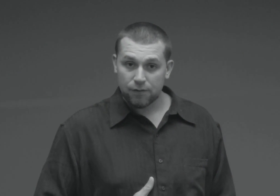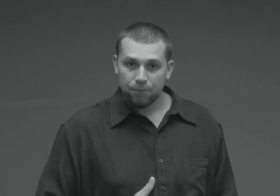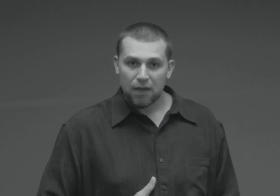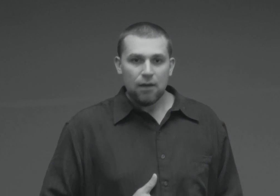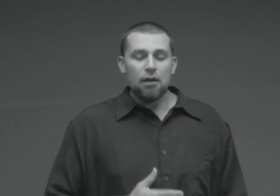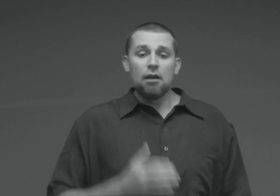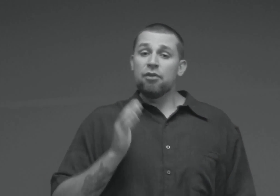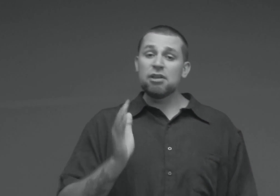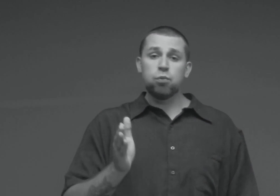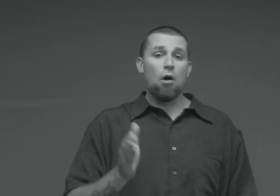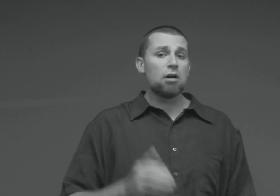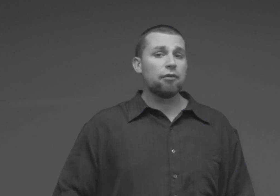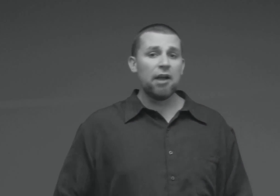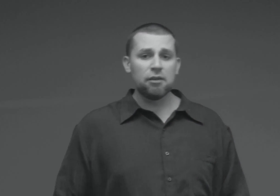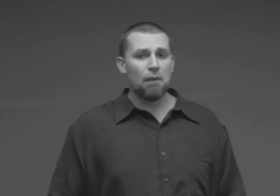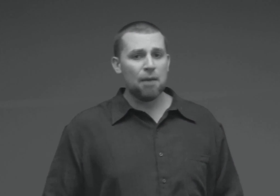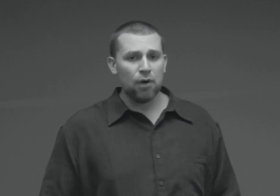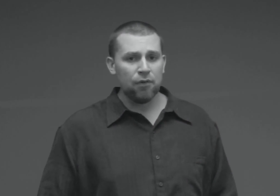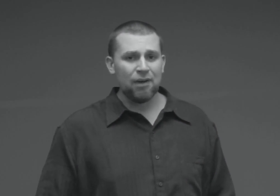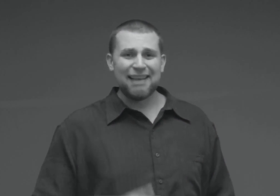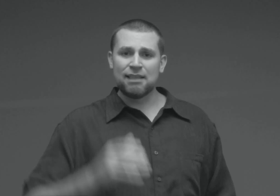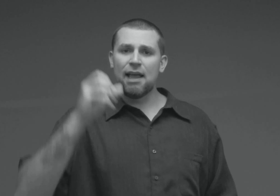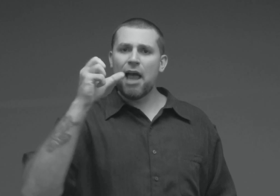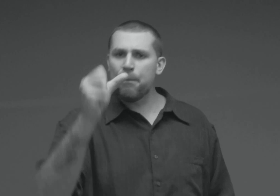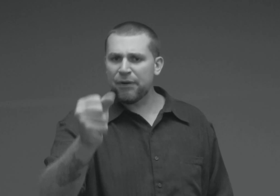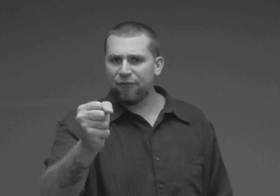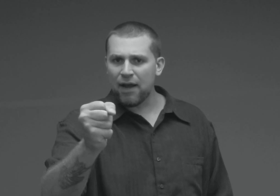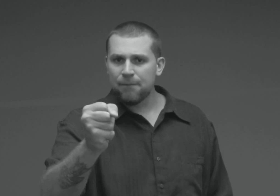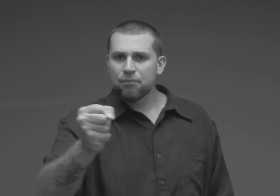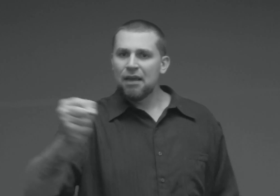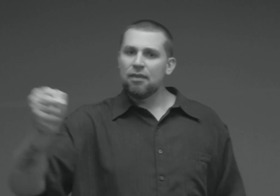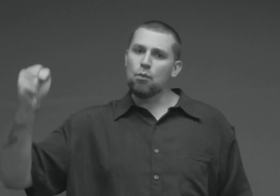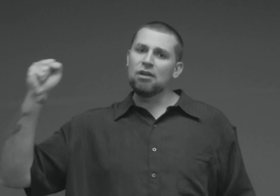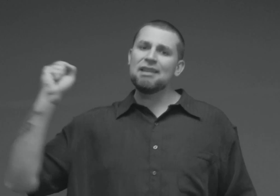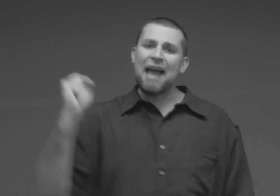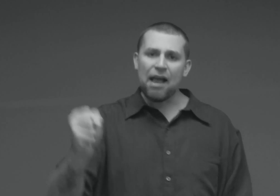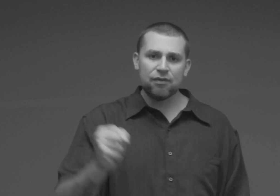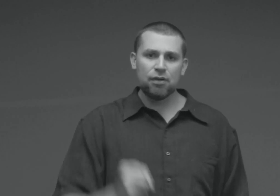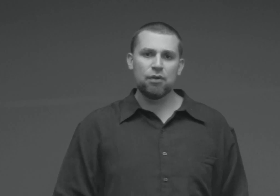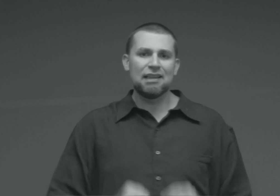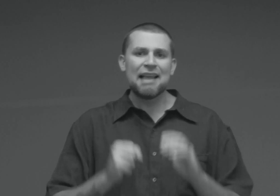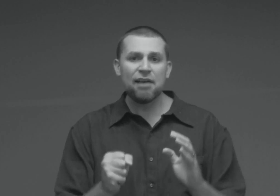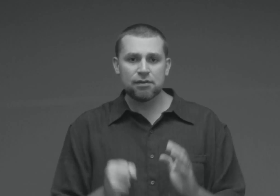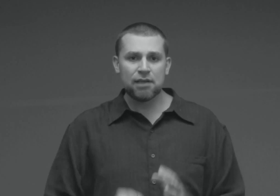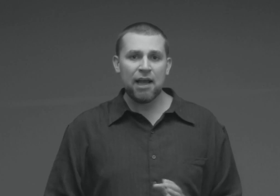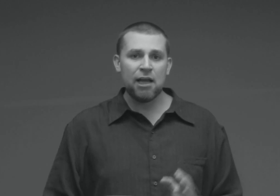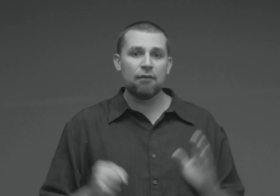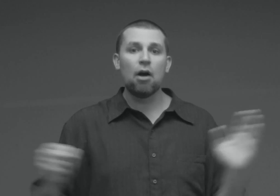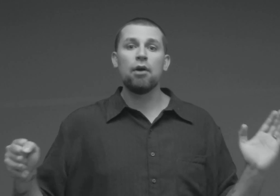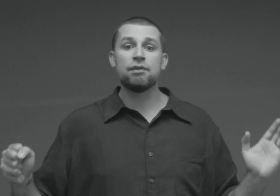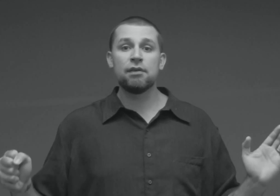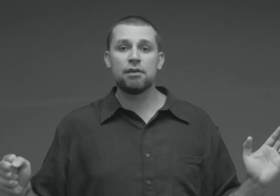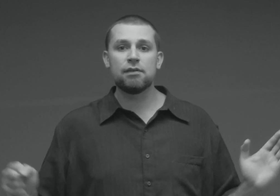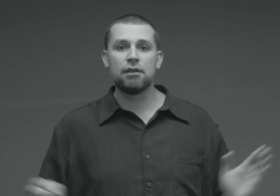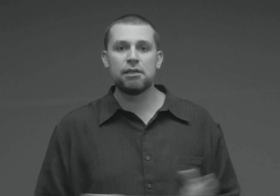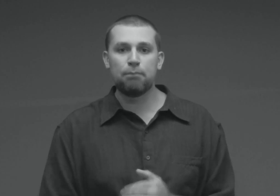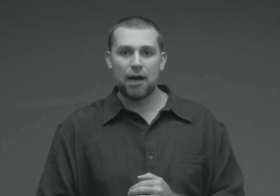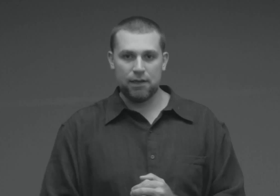This walk of faith, my brethren, is an epic fight that will last till the last day of our existence in these bodies.